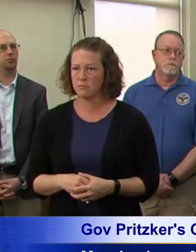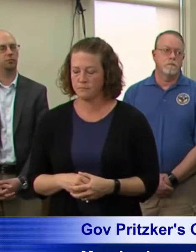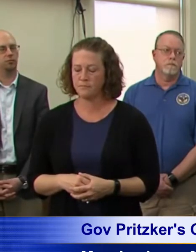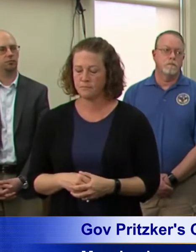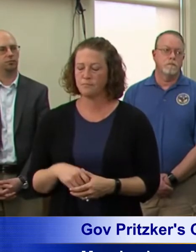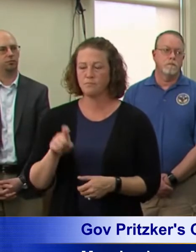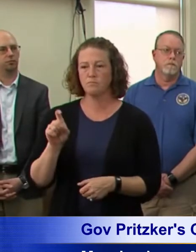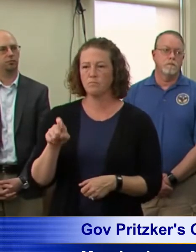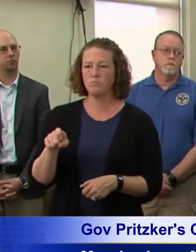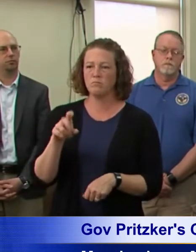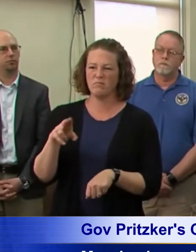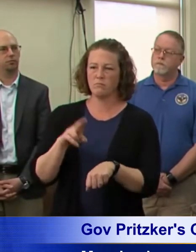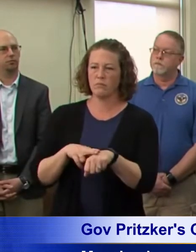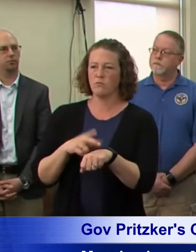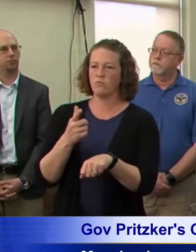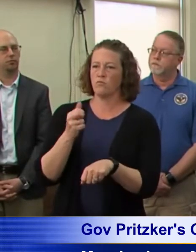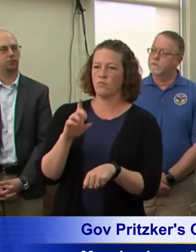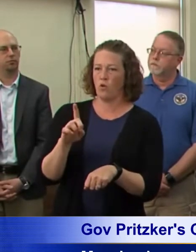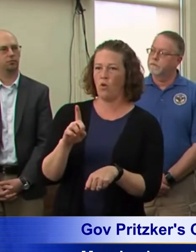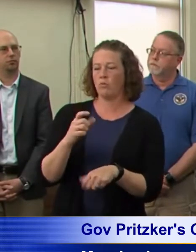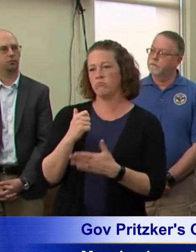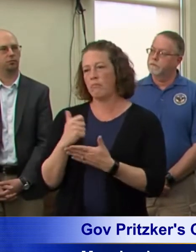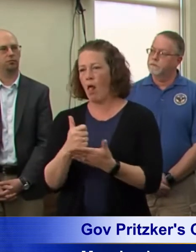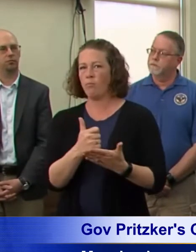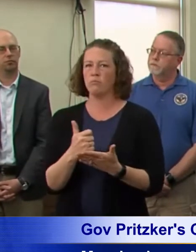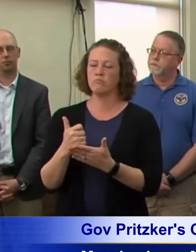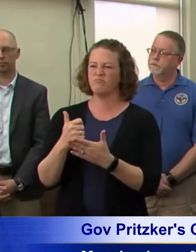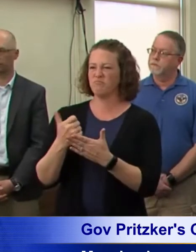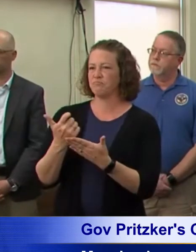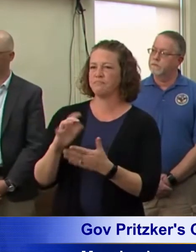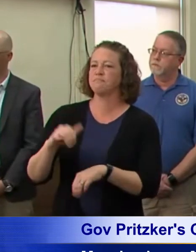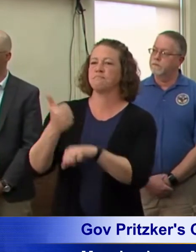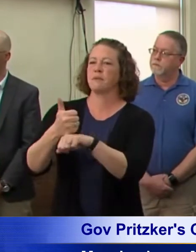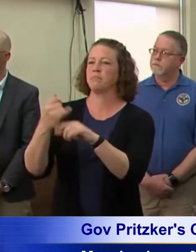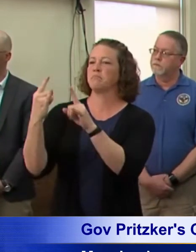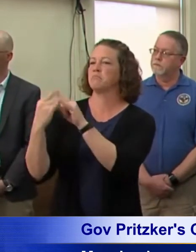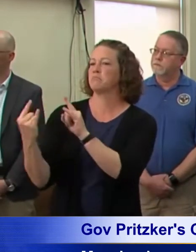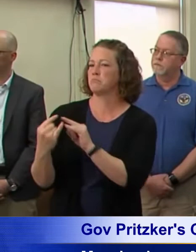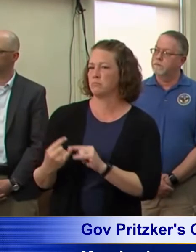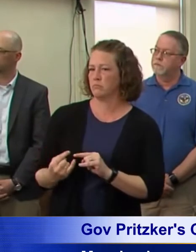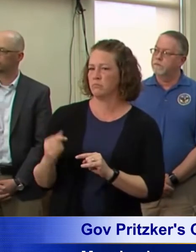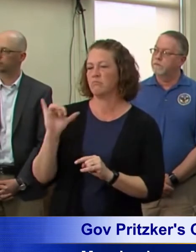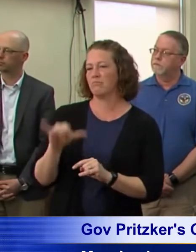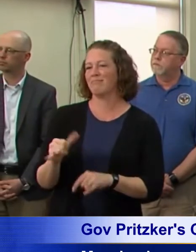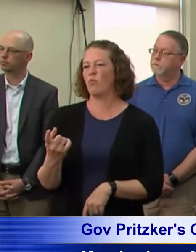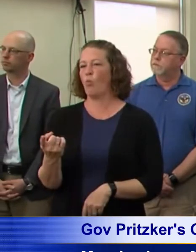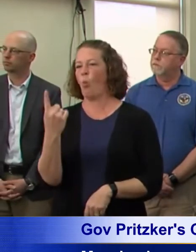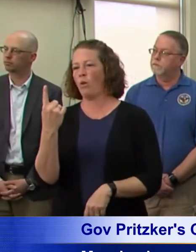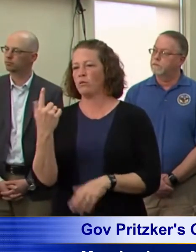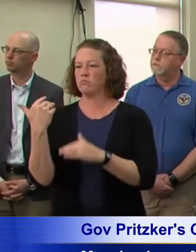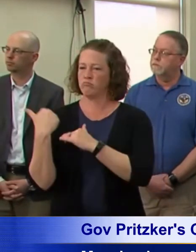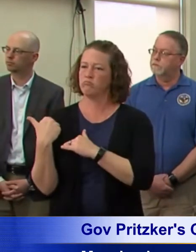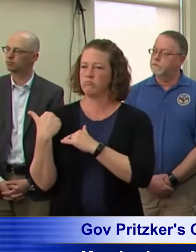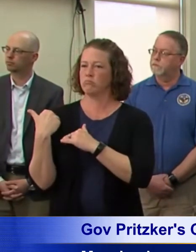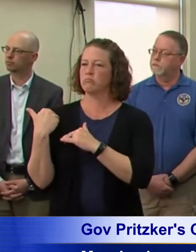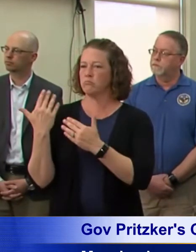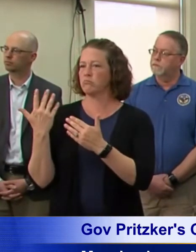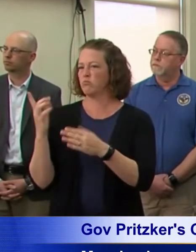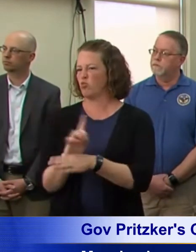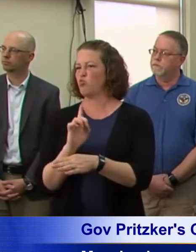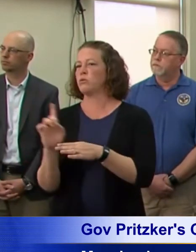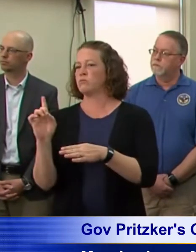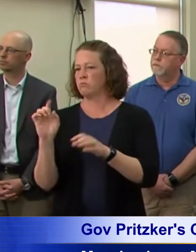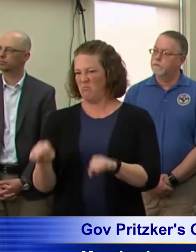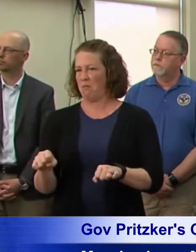National Guard perhaps to help us build those tents. So that's an example of functions the National Guard will fulfill. I was simply listing